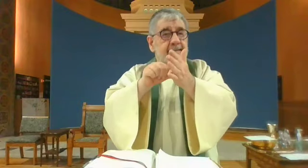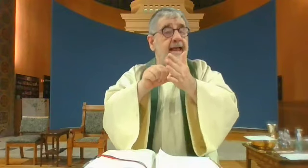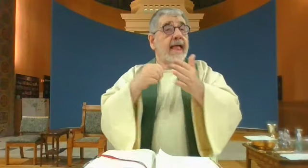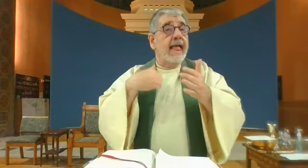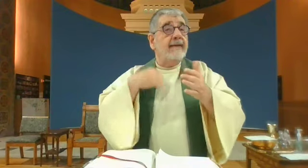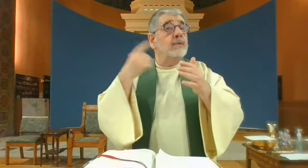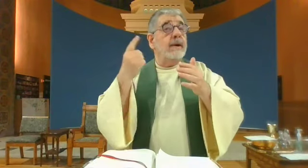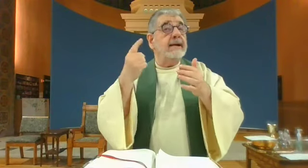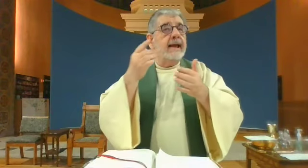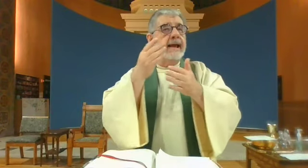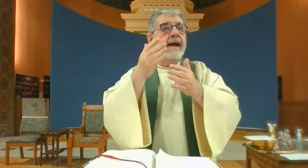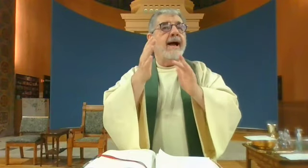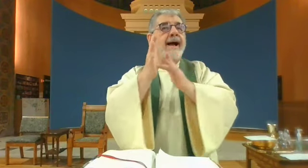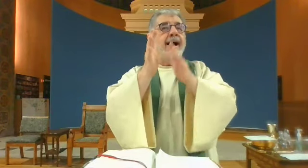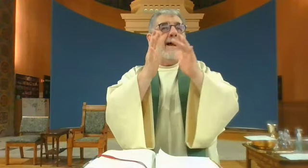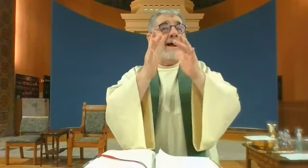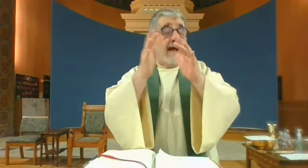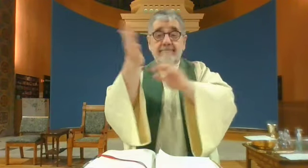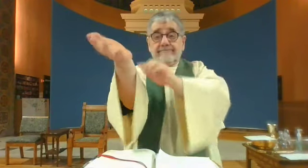and inside there are all these instructions and one